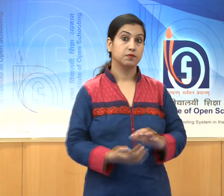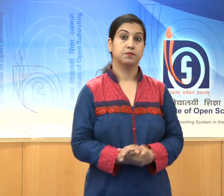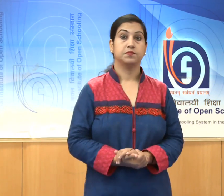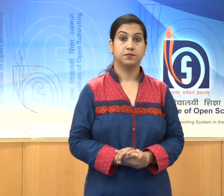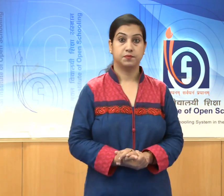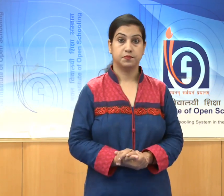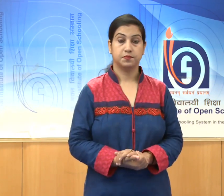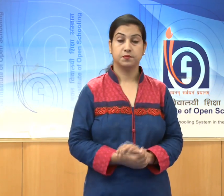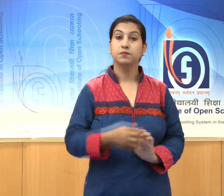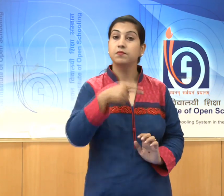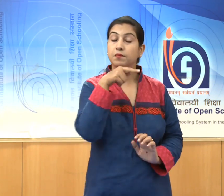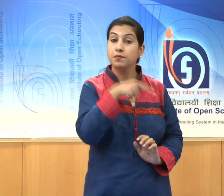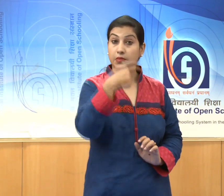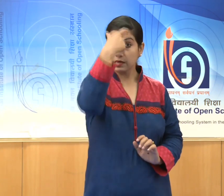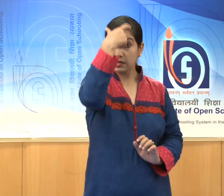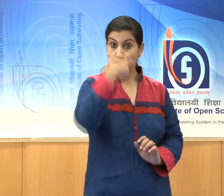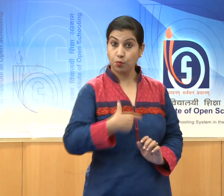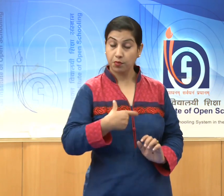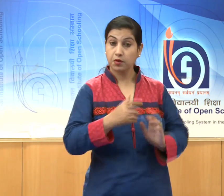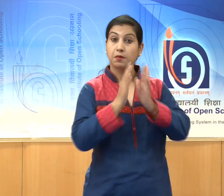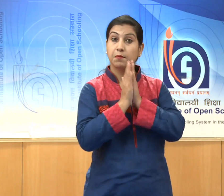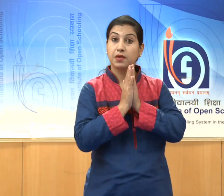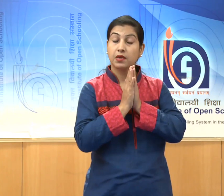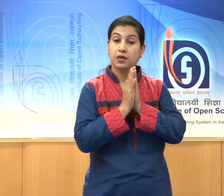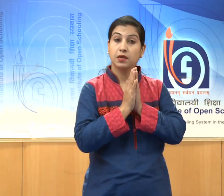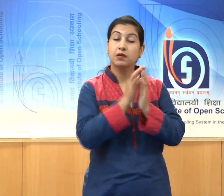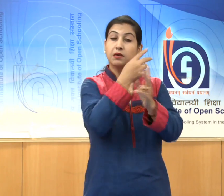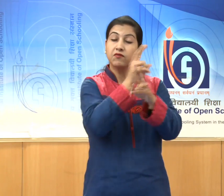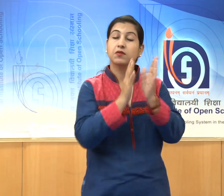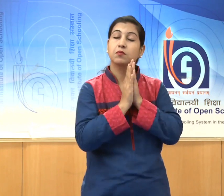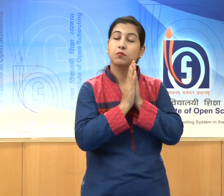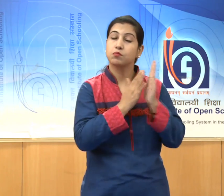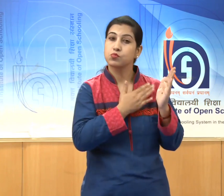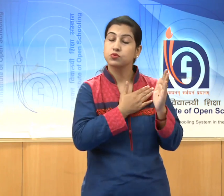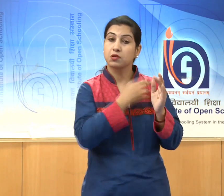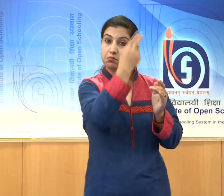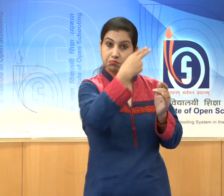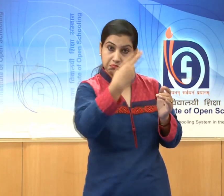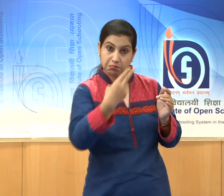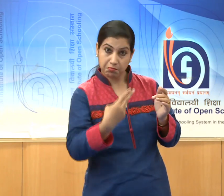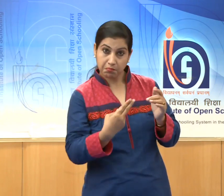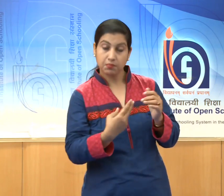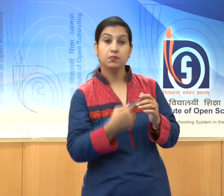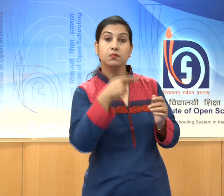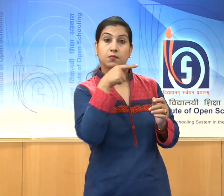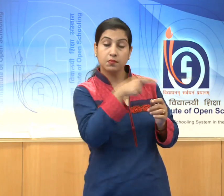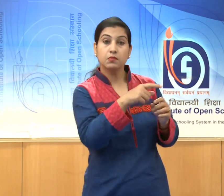even being religious paintings, they can be enjoyed